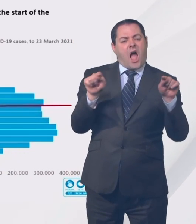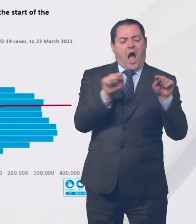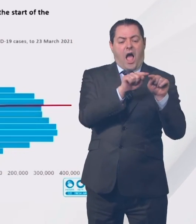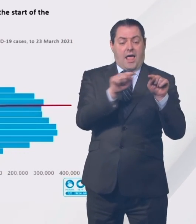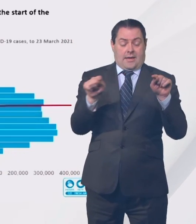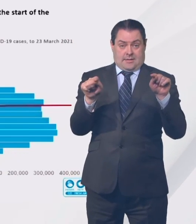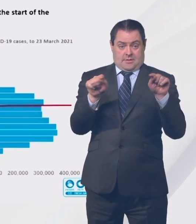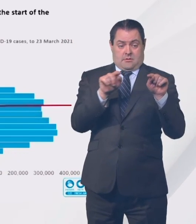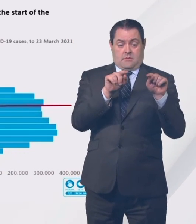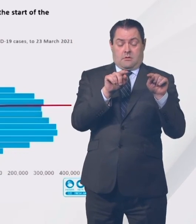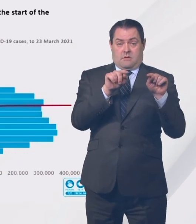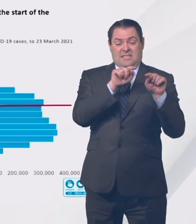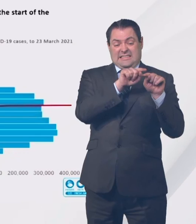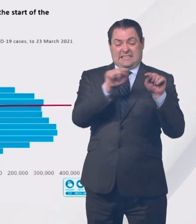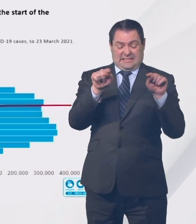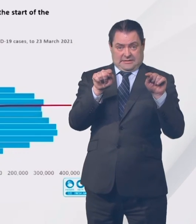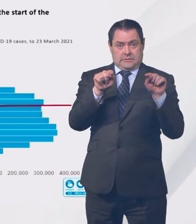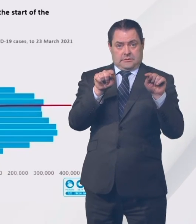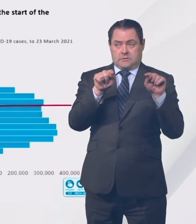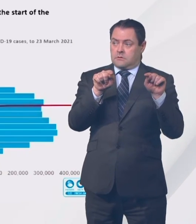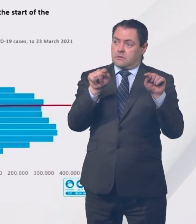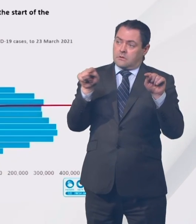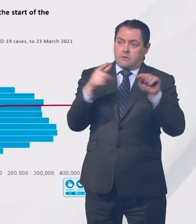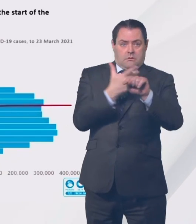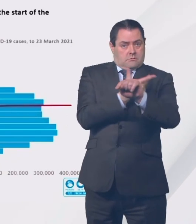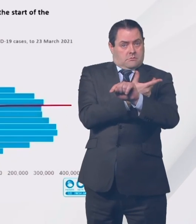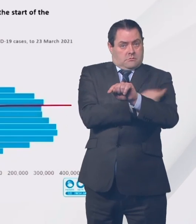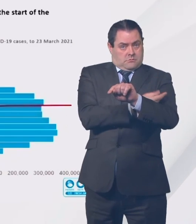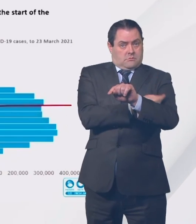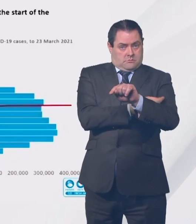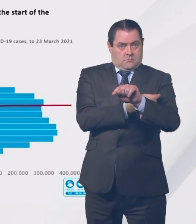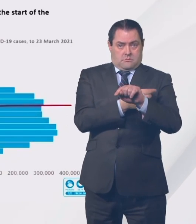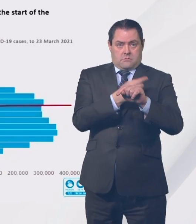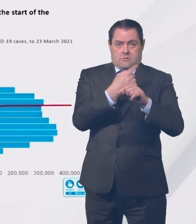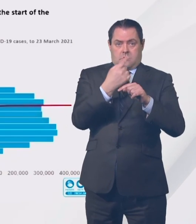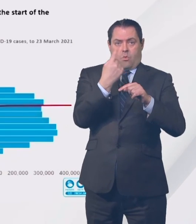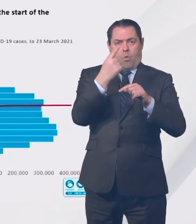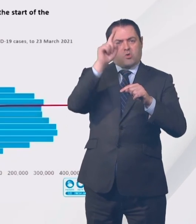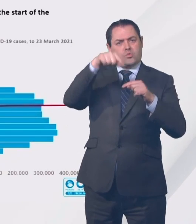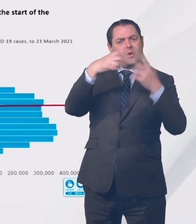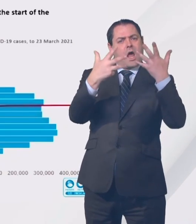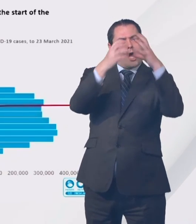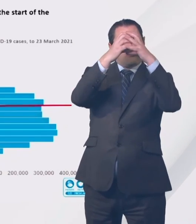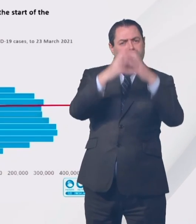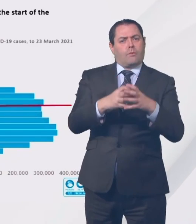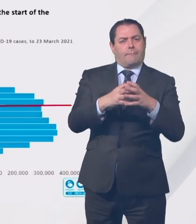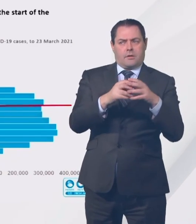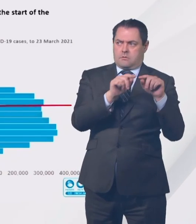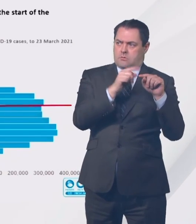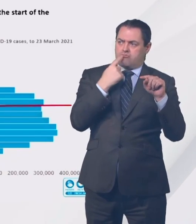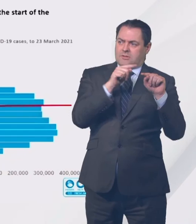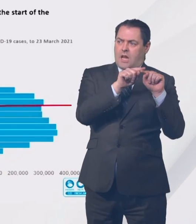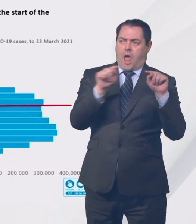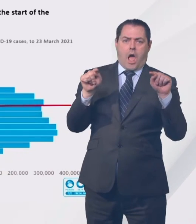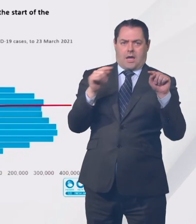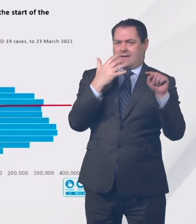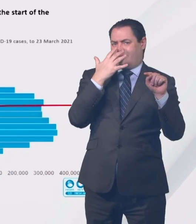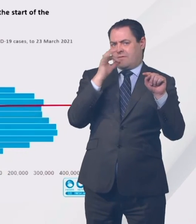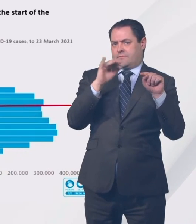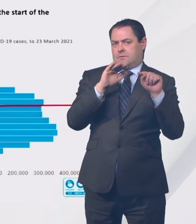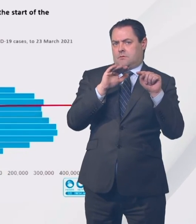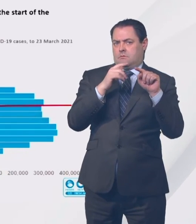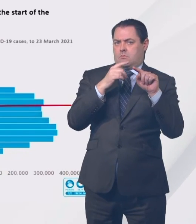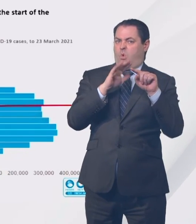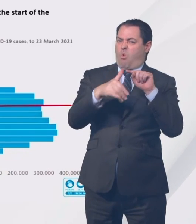is the point at which vaccination has reached, so it's reached down to those who are 50 and above,